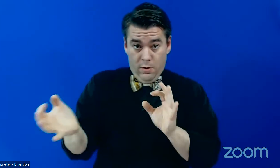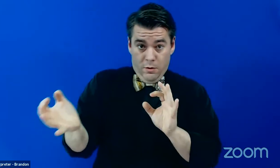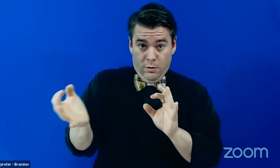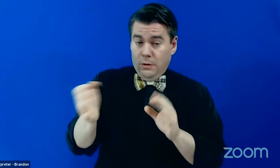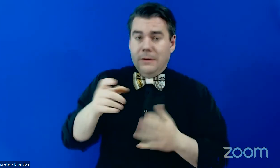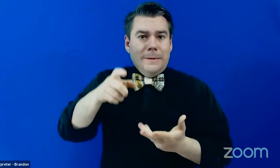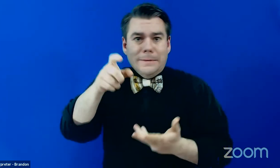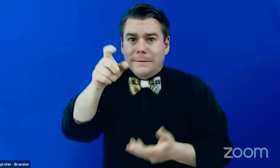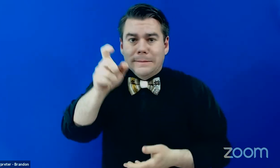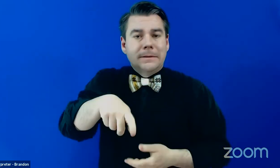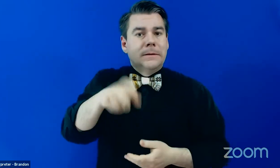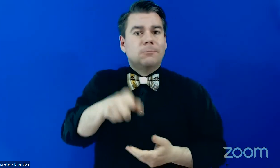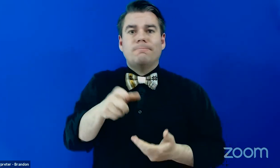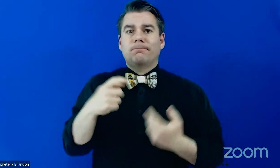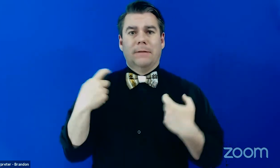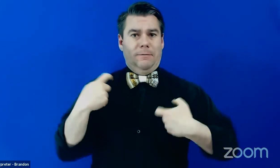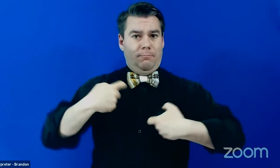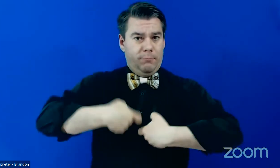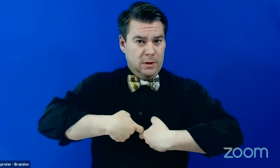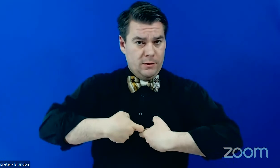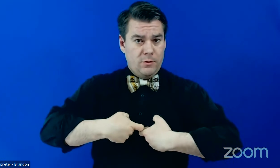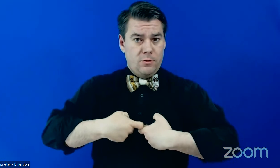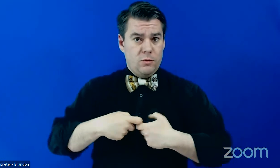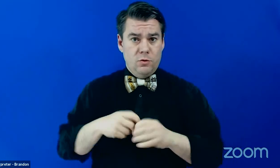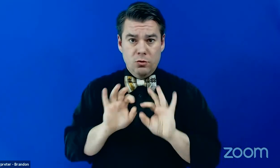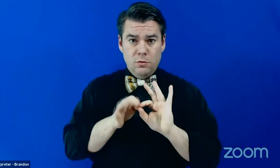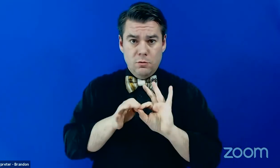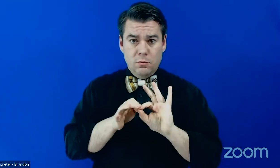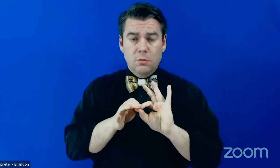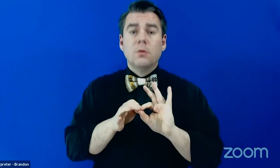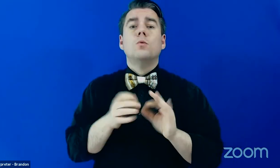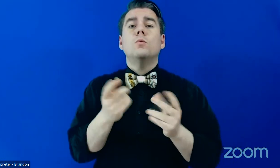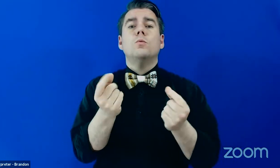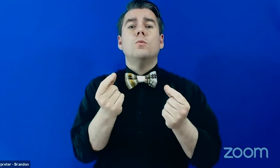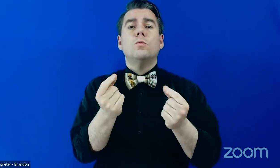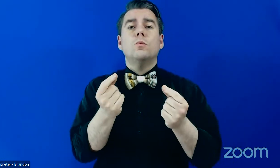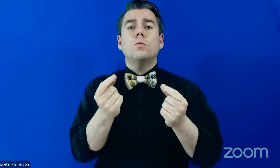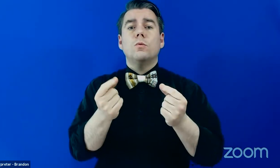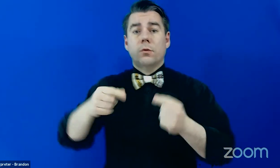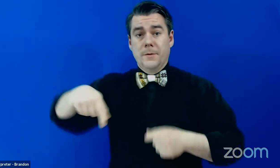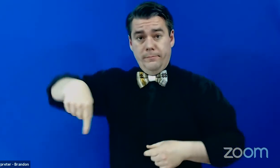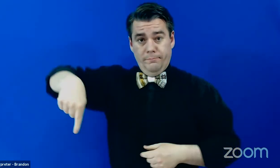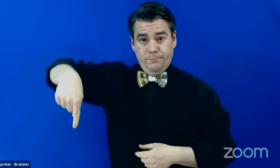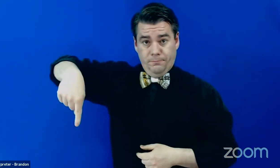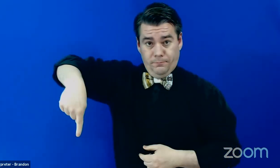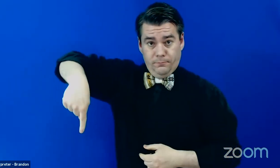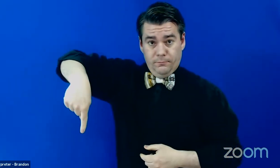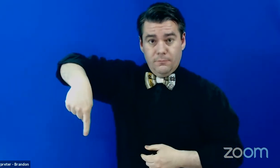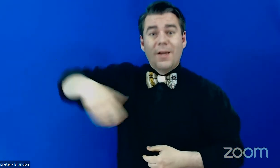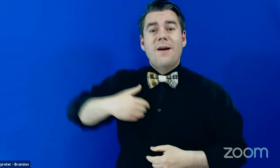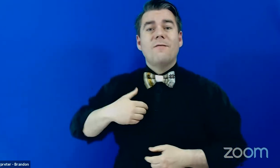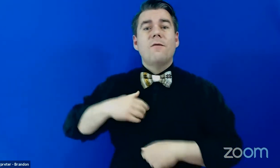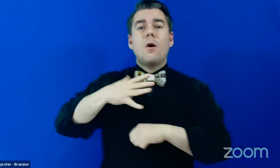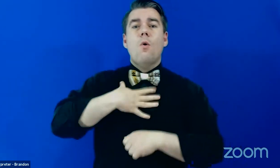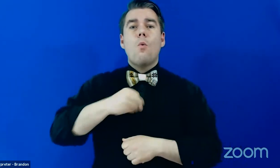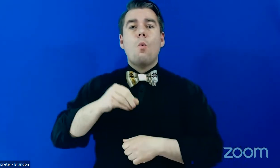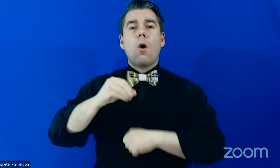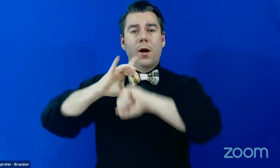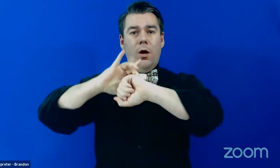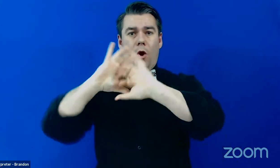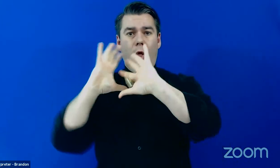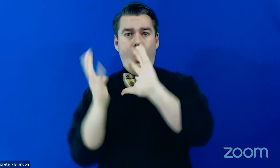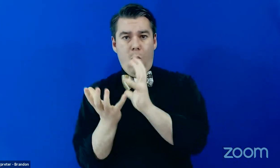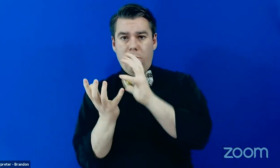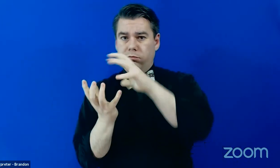of the Spanish interpretation, we need you to click on the white globe at the bottom of your screen.